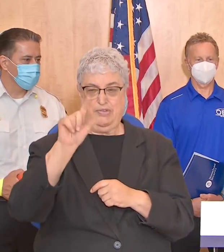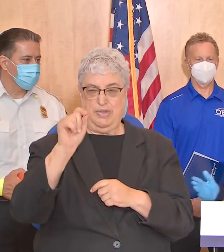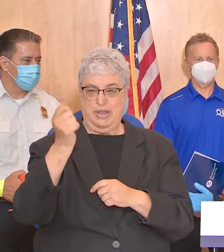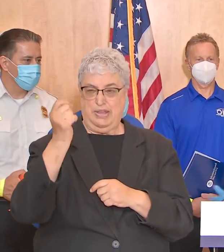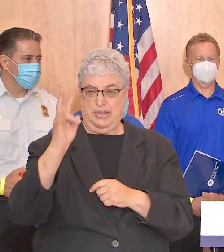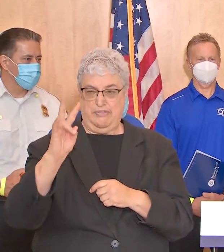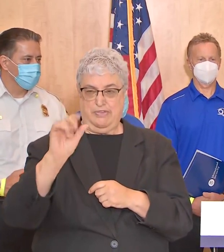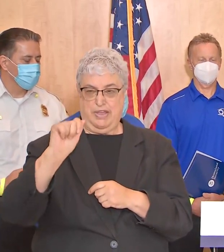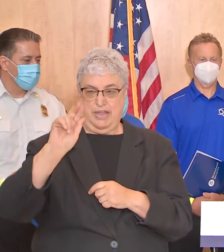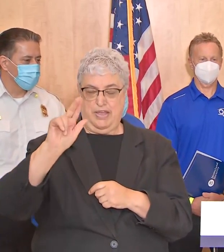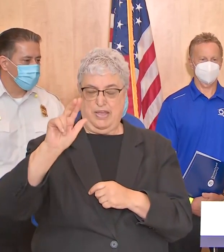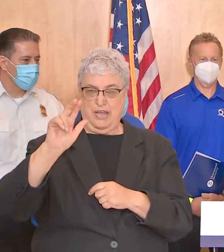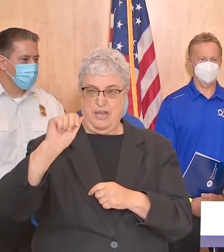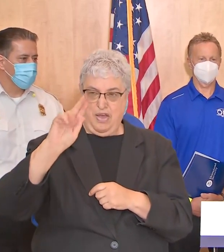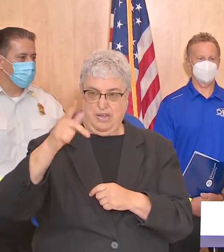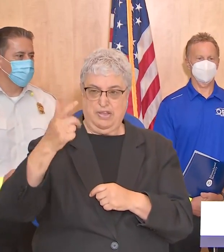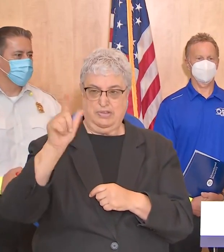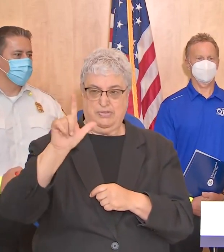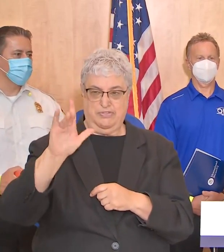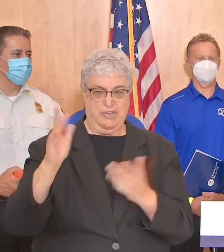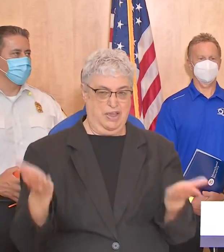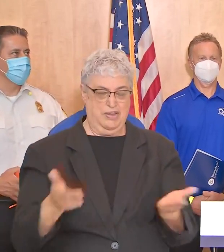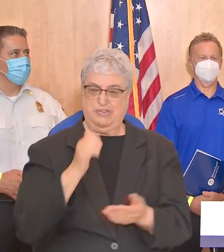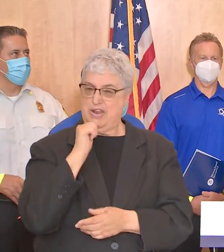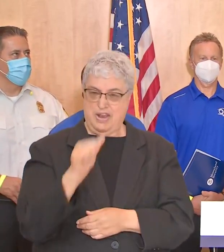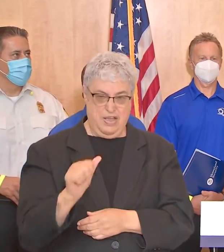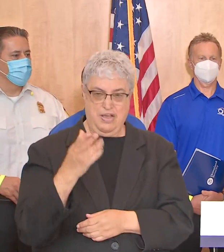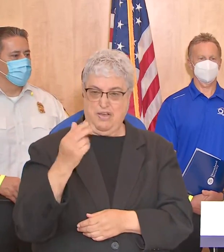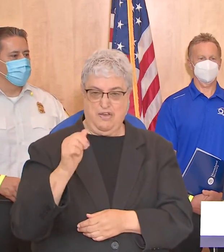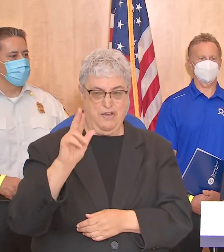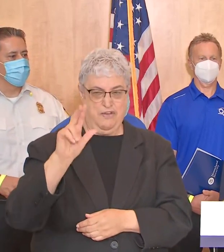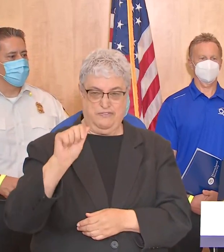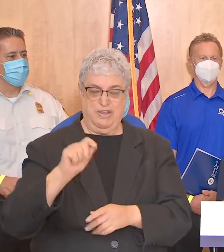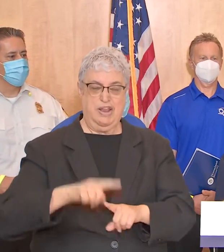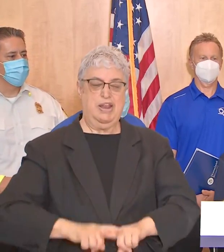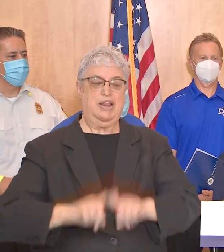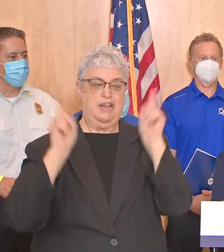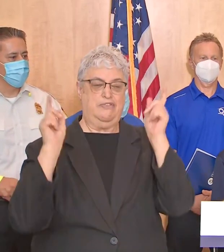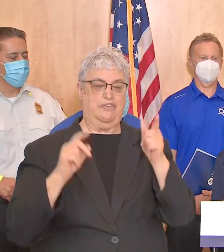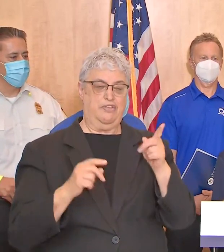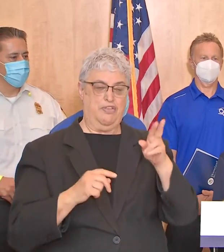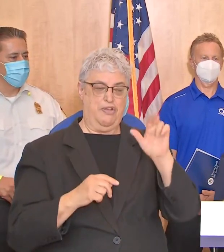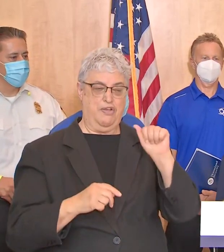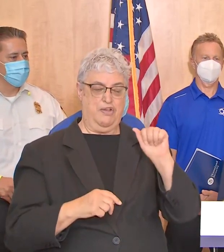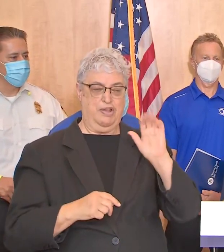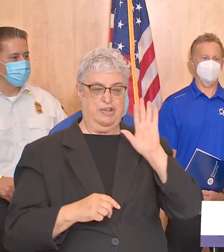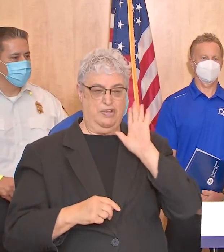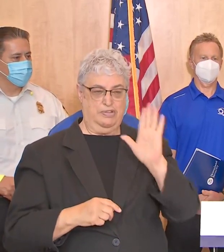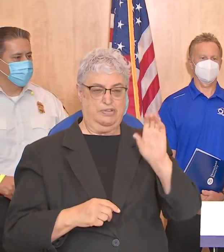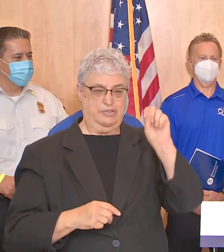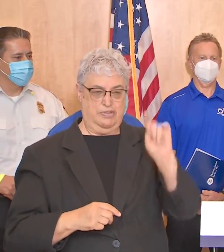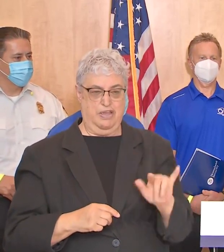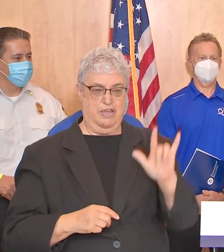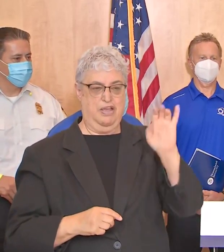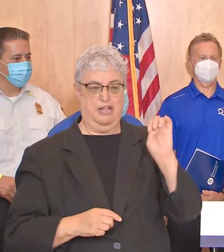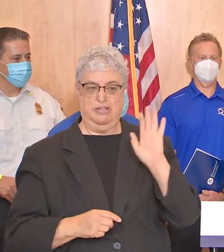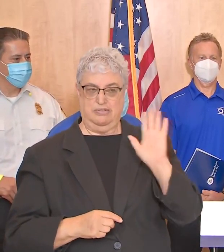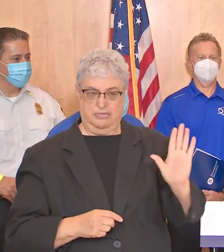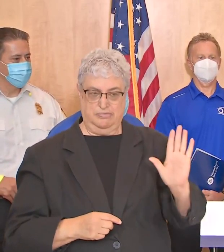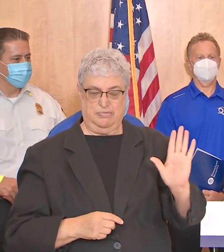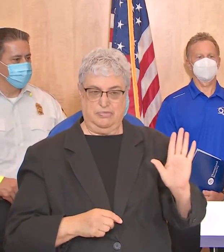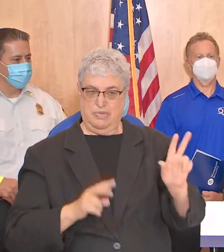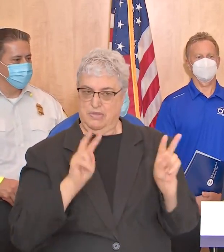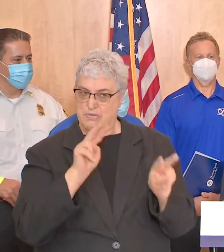reiterate as the mayor has done that this is not harvey it's laura it has its own style but it's always important to remain